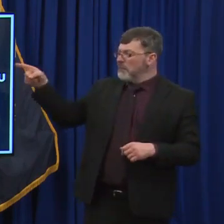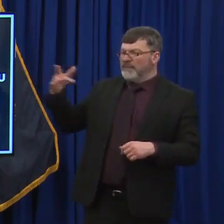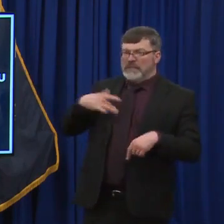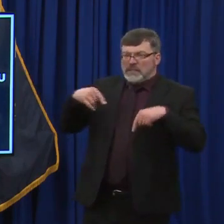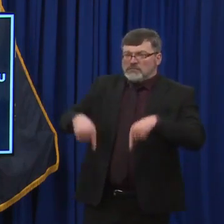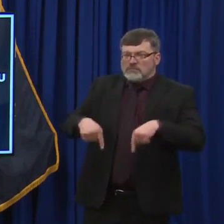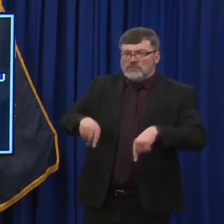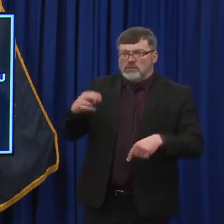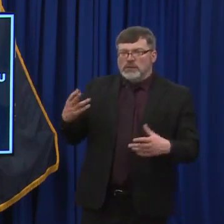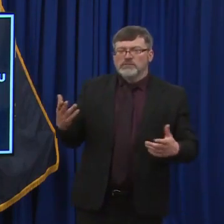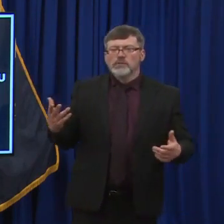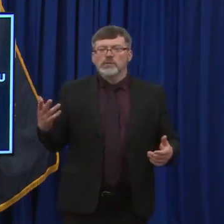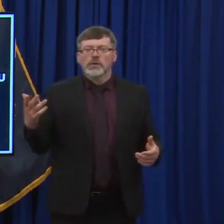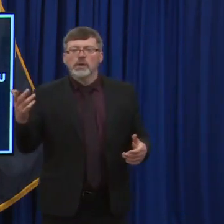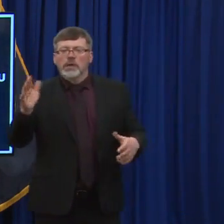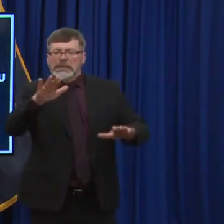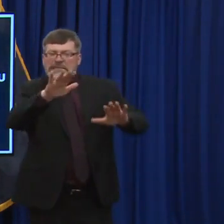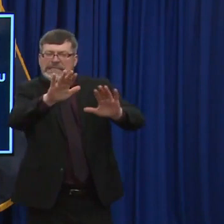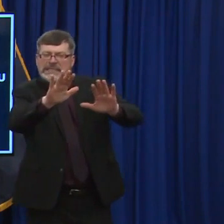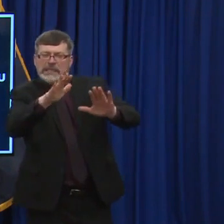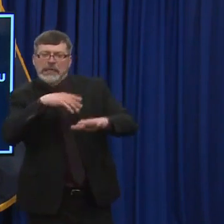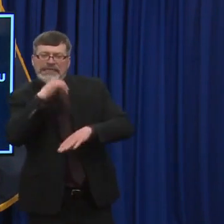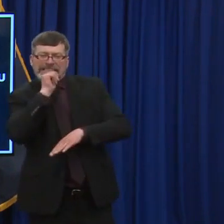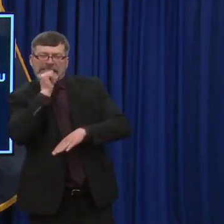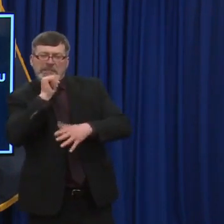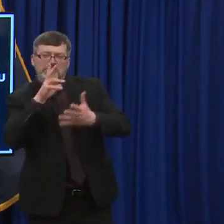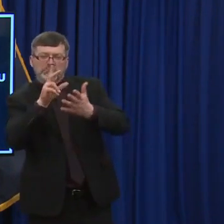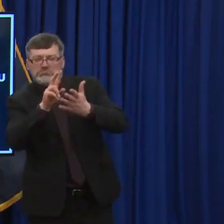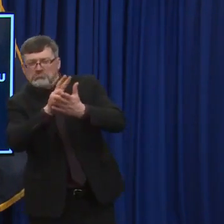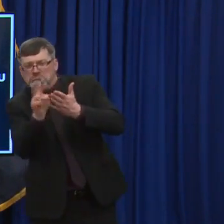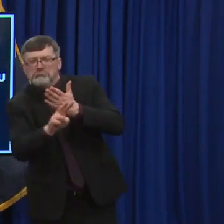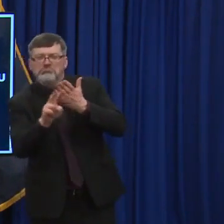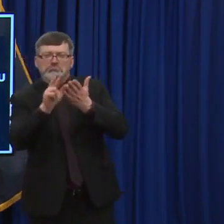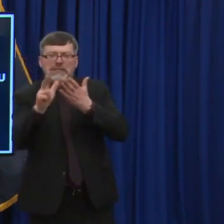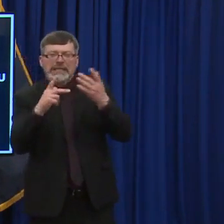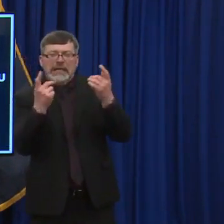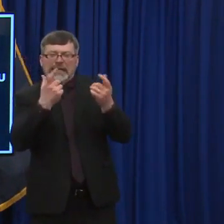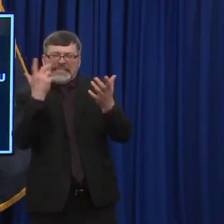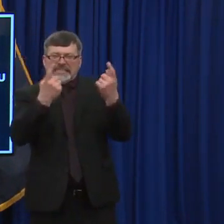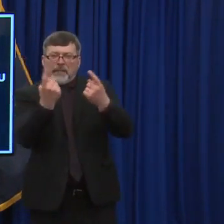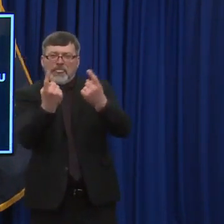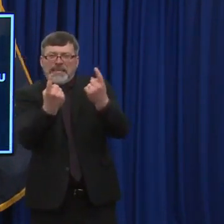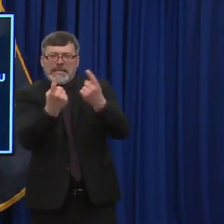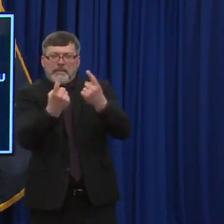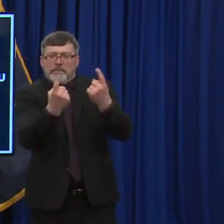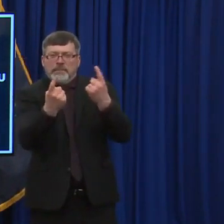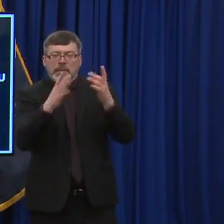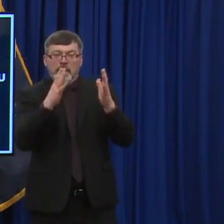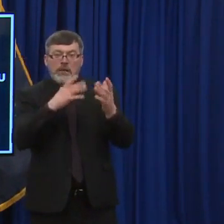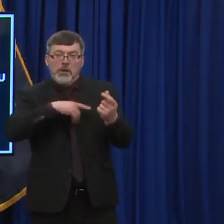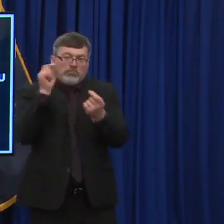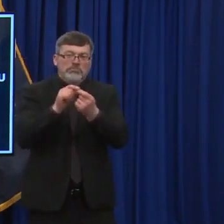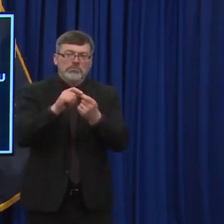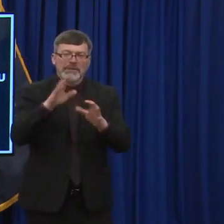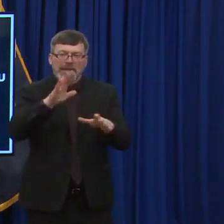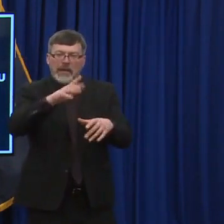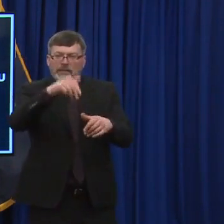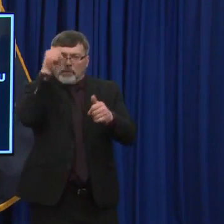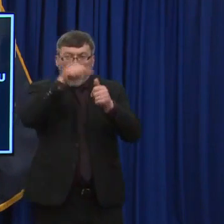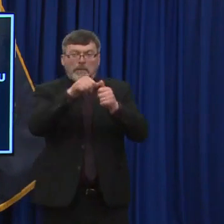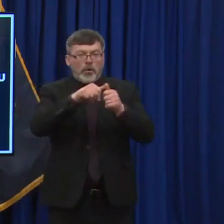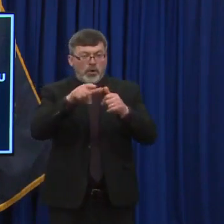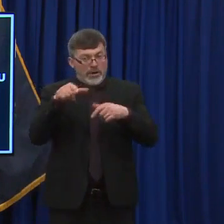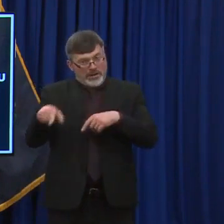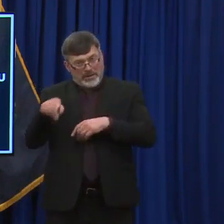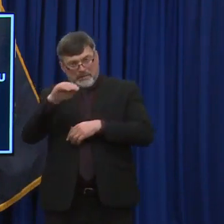just weeks away. We haven't set a fixed date on it, um, but we are just weeks away. Again, that'll be a very large cohort of individuals, right? So we